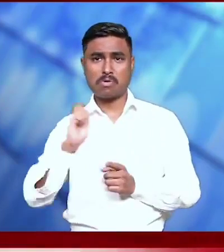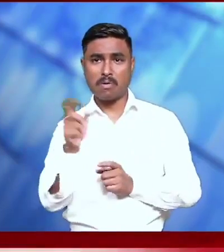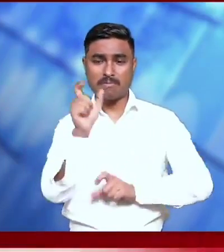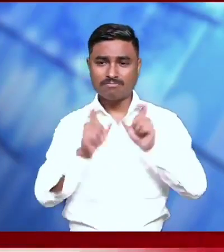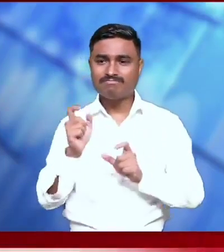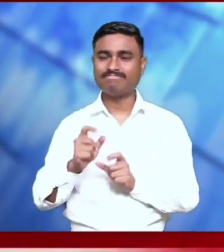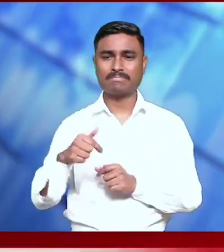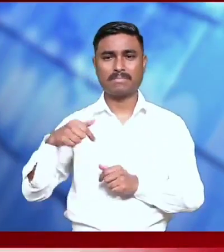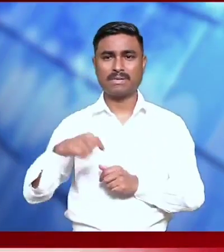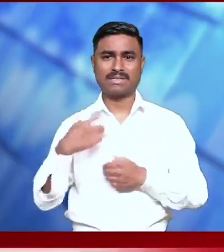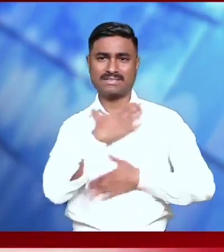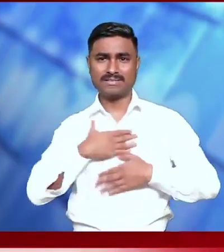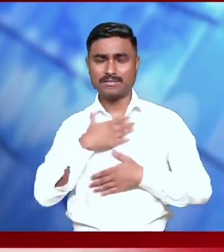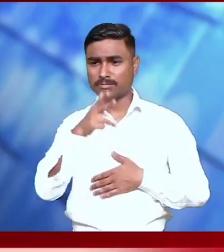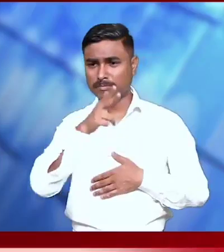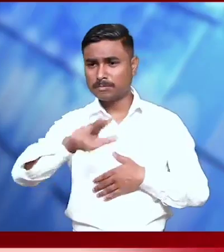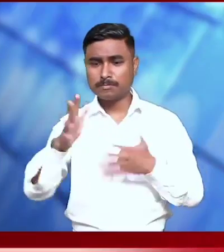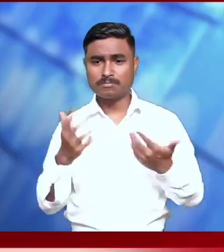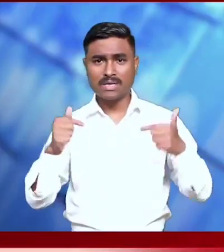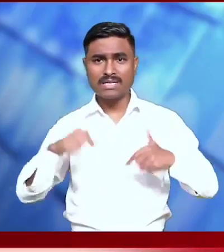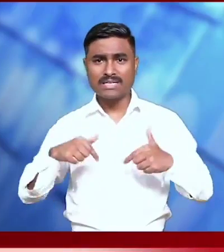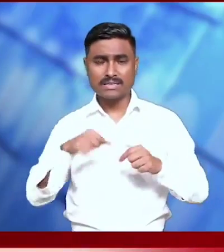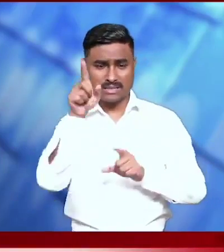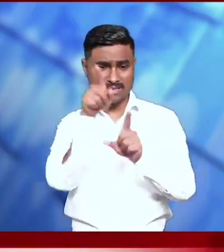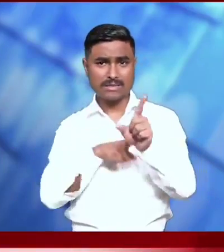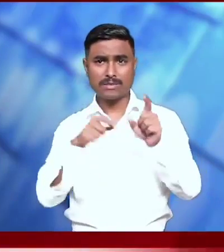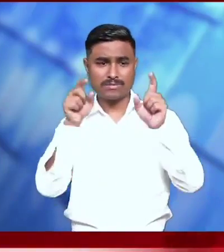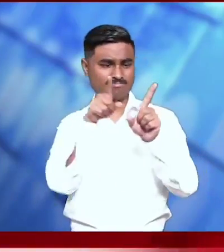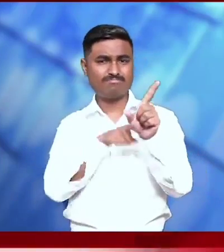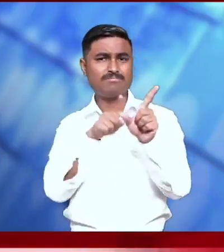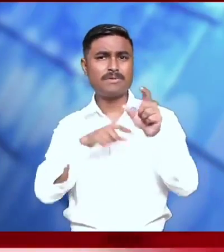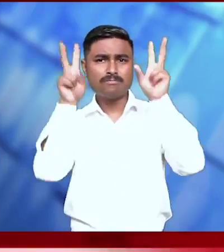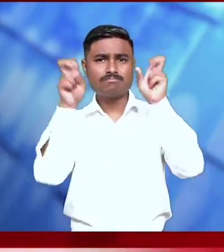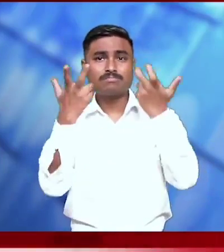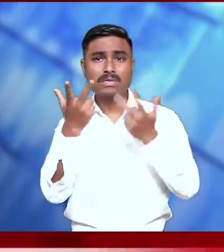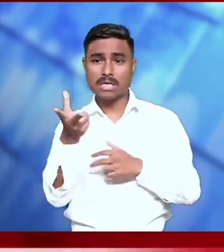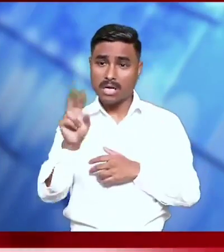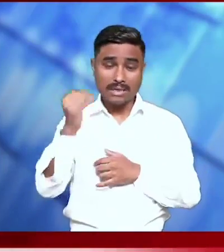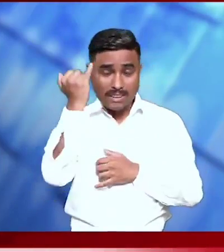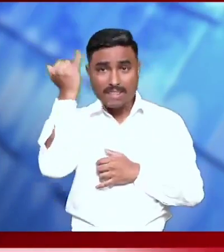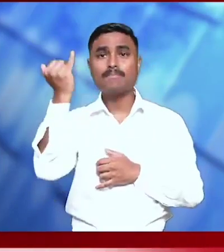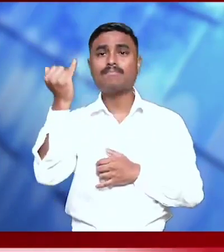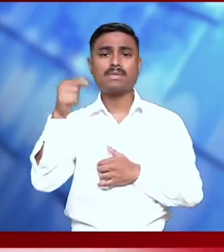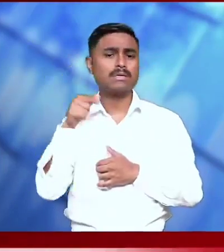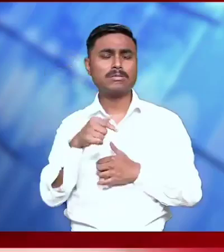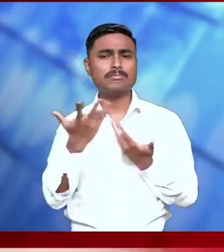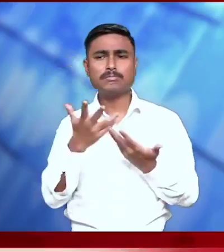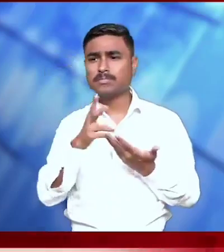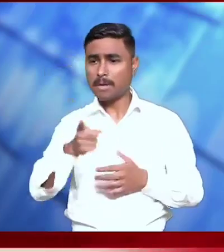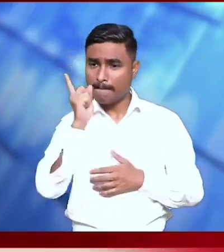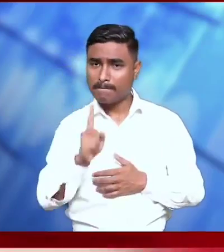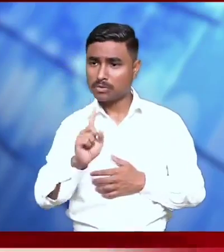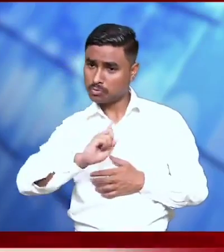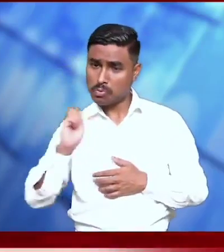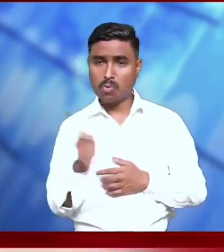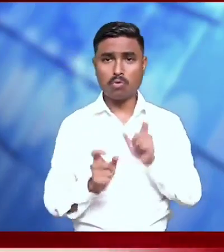42nd edition of the World Tourism Day and said that the theme of the celebration this year in itself